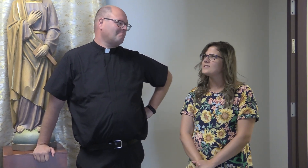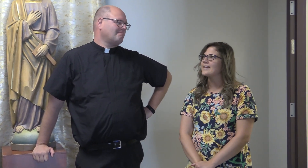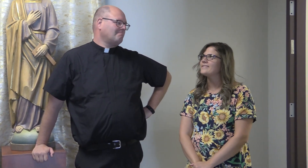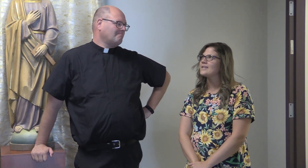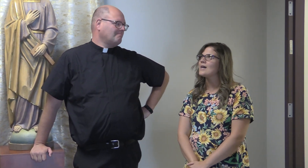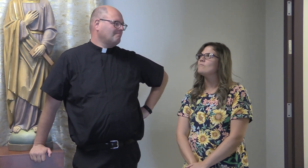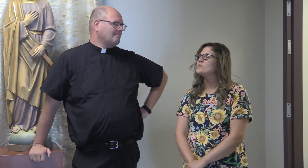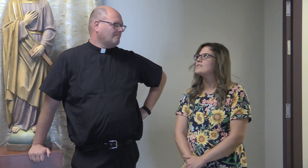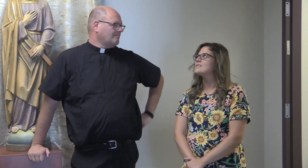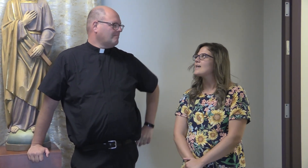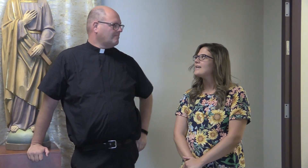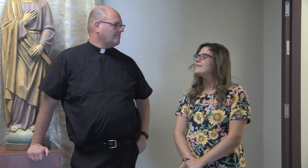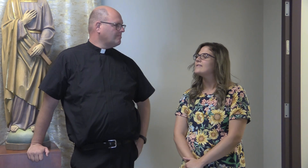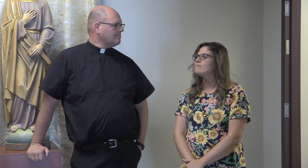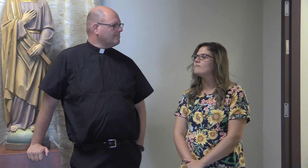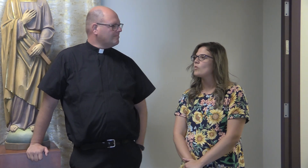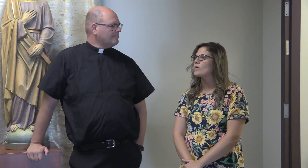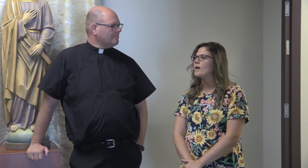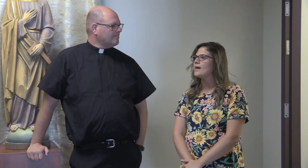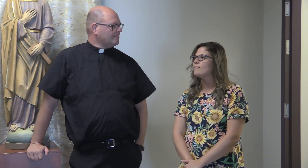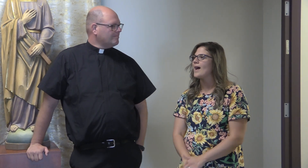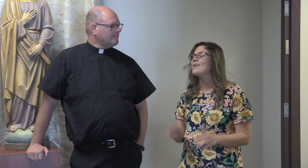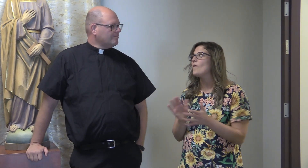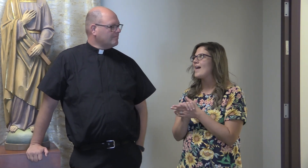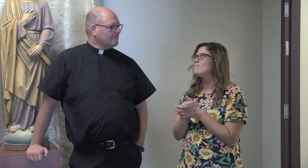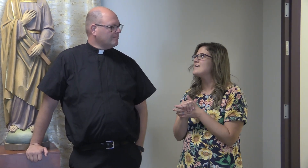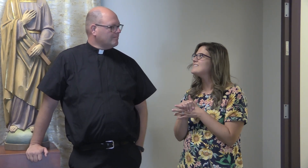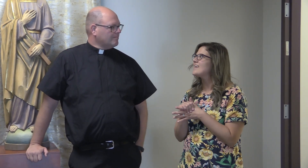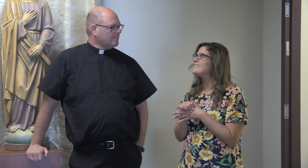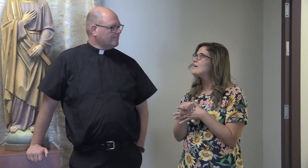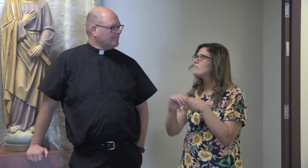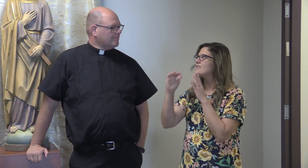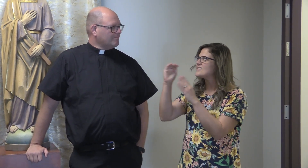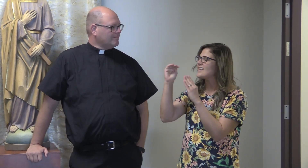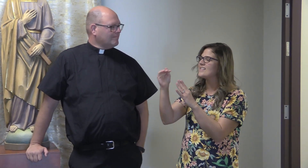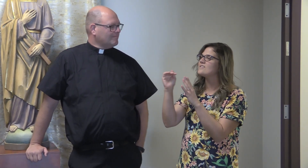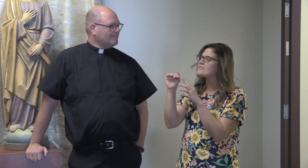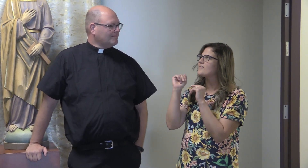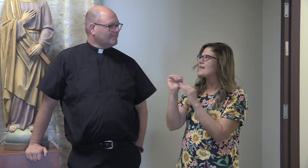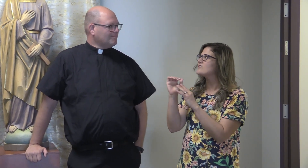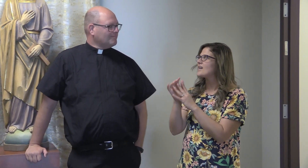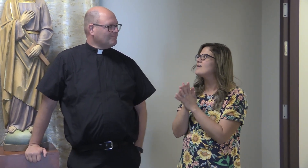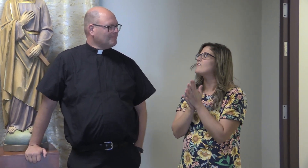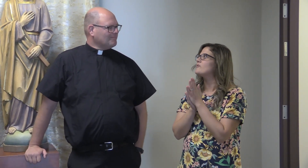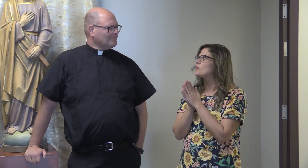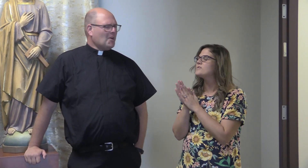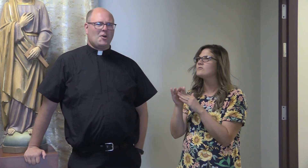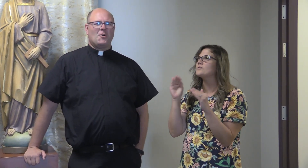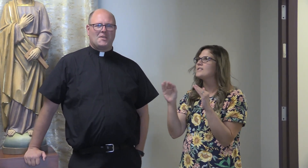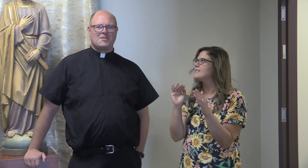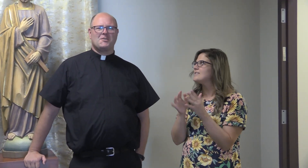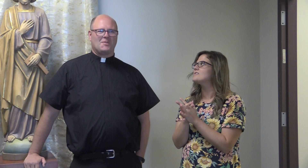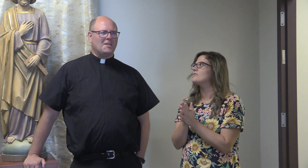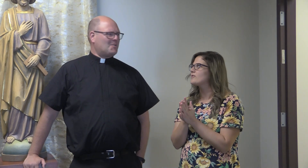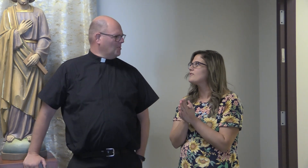Secondly, I'm most excited for, I don't have my saint yet, but the saints on the outside of our doors. It's really neat is really cool.